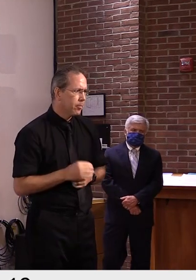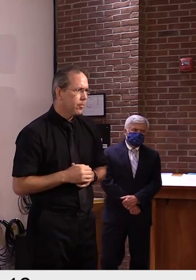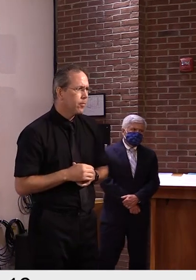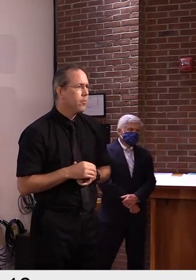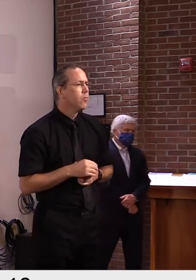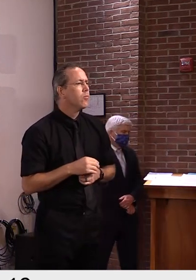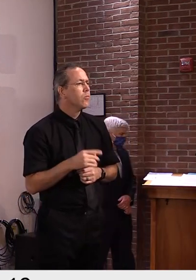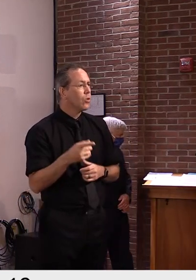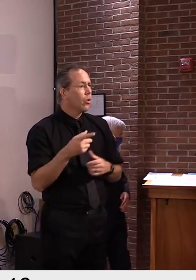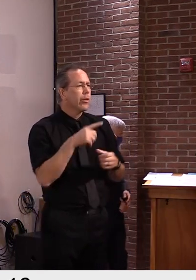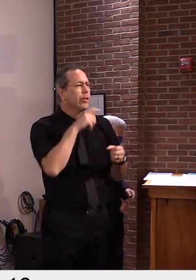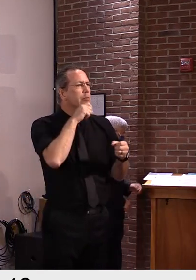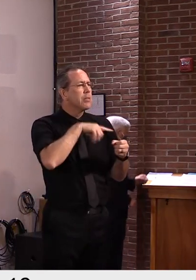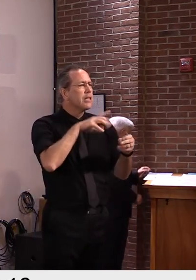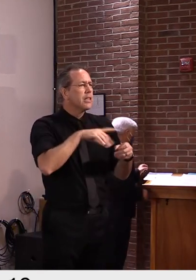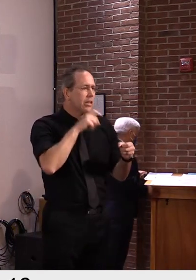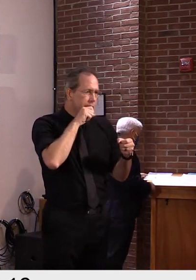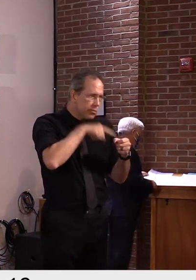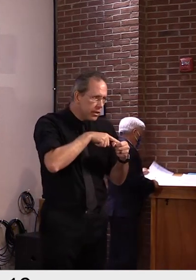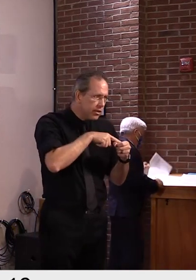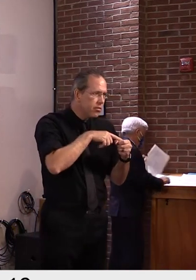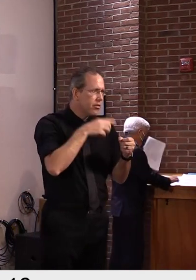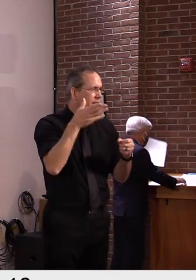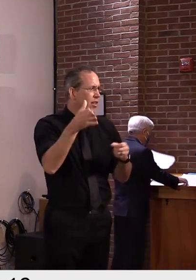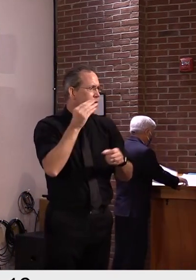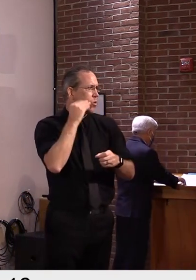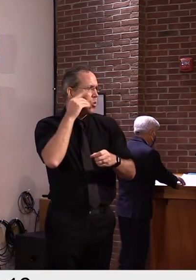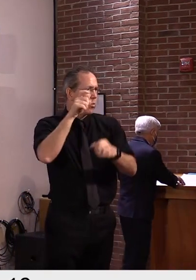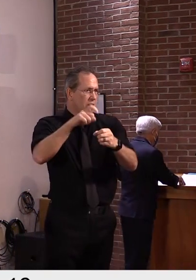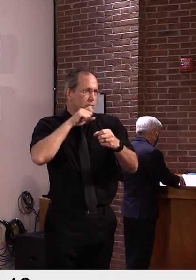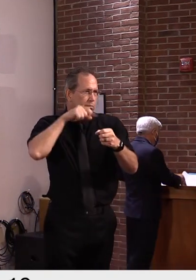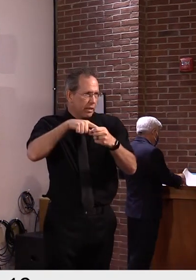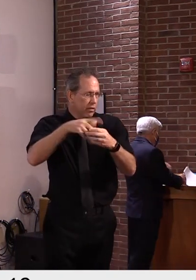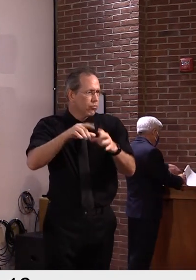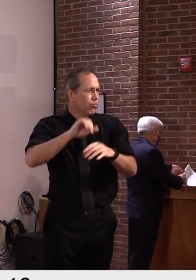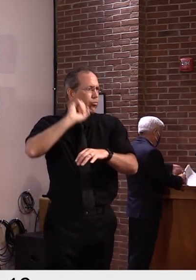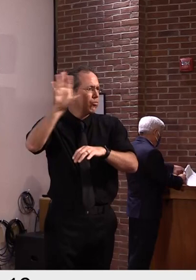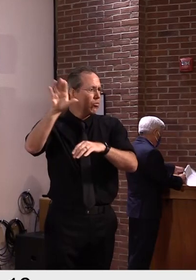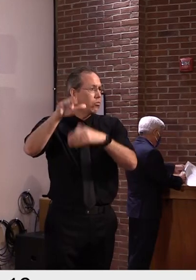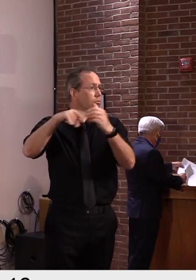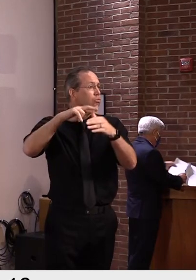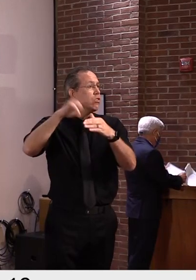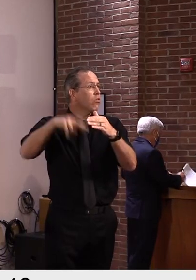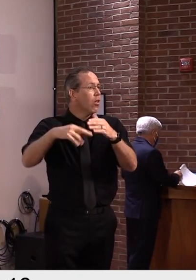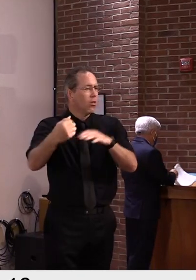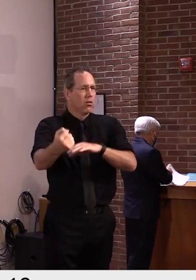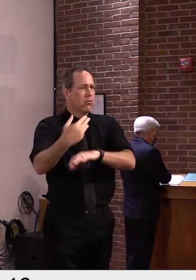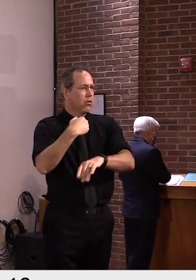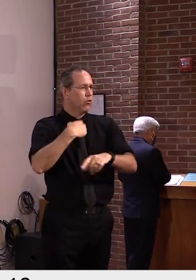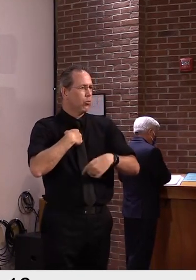out of state. Um, the results get known before they embark on their travels.